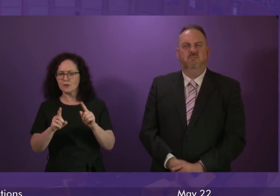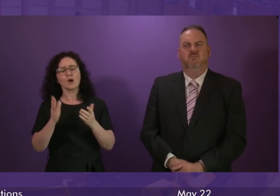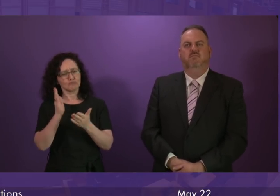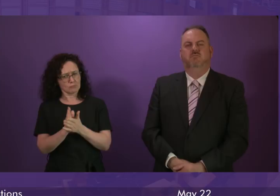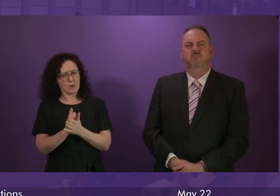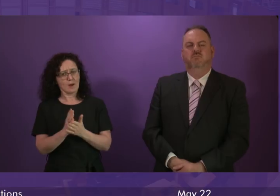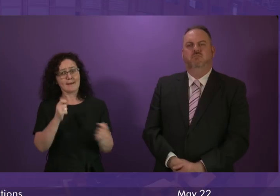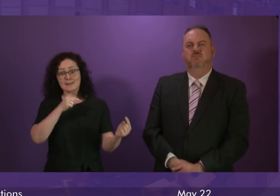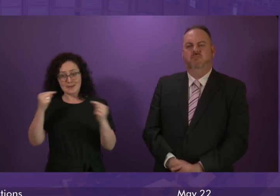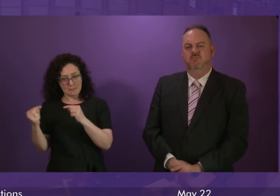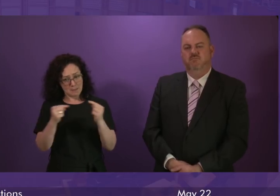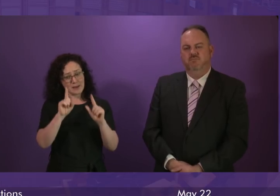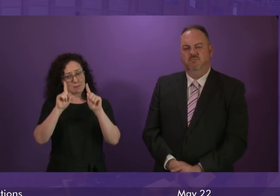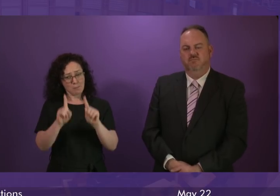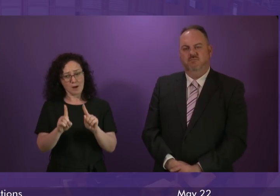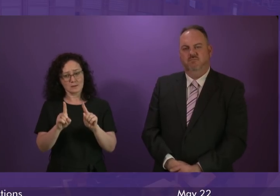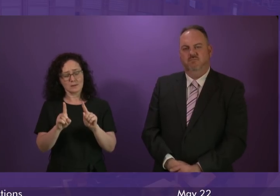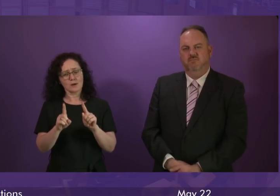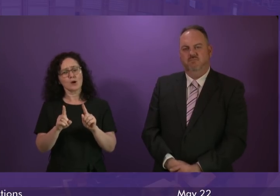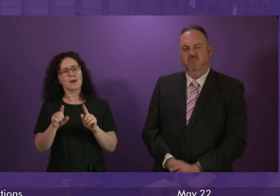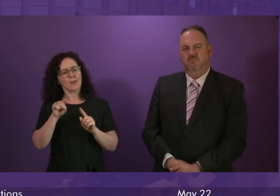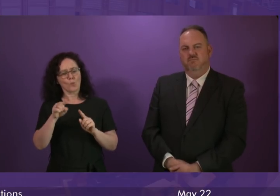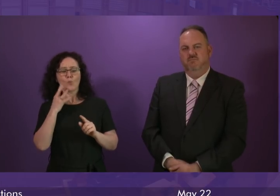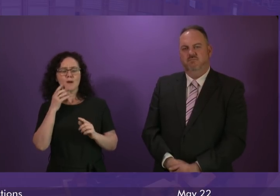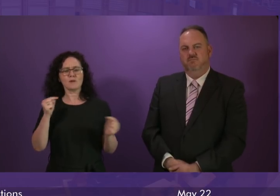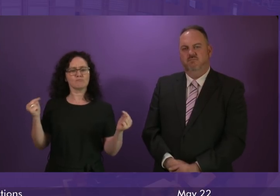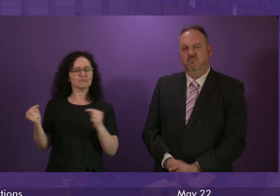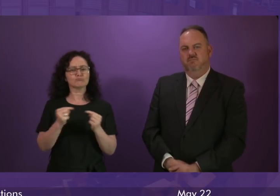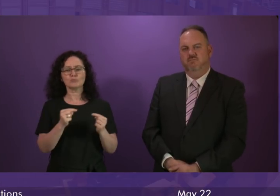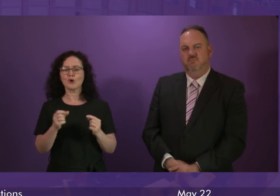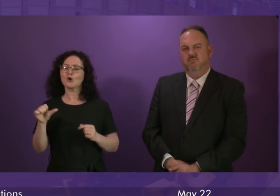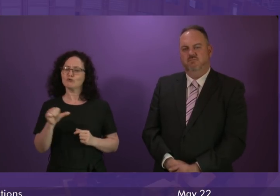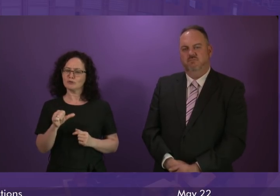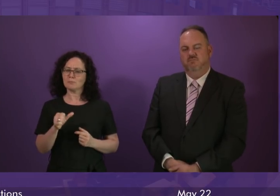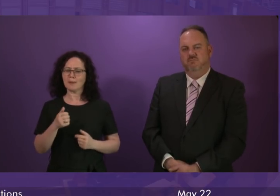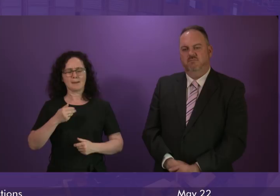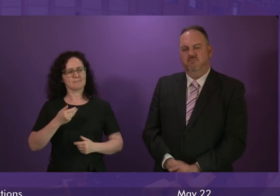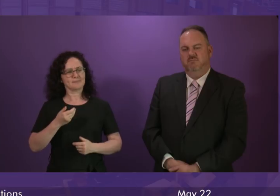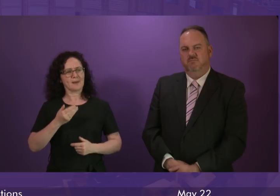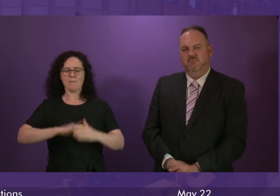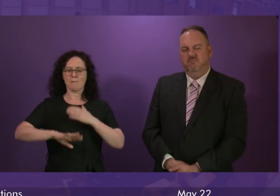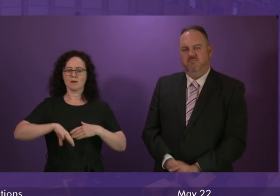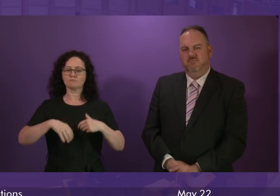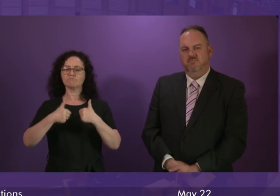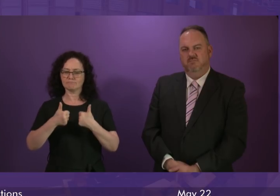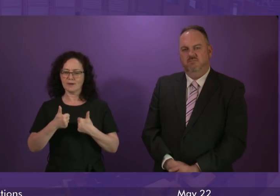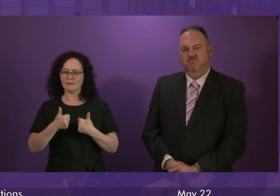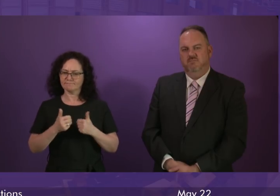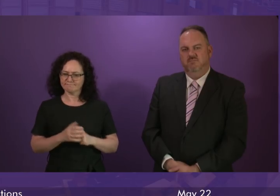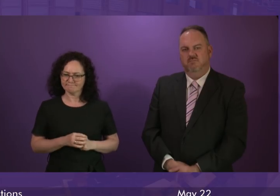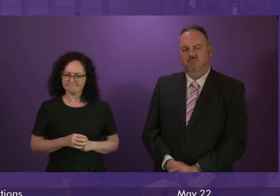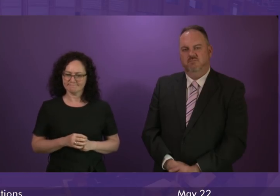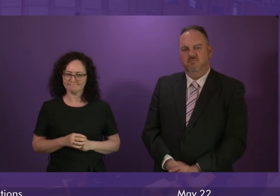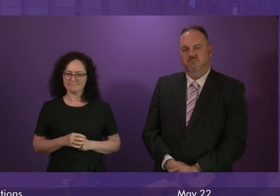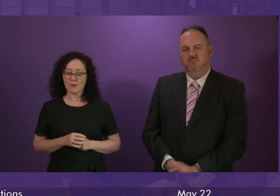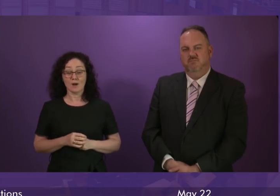but we should try to conduct those robust debates in a civilised and respectful way. None of us in this